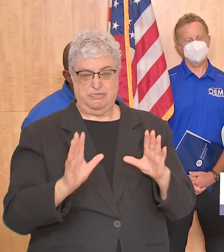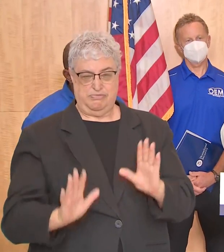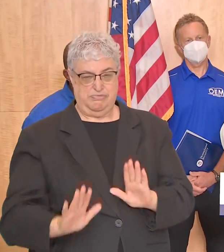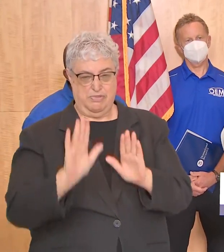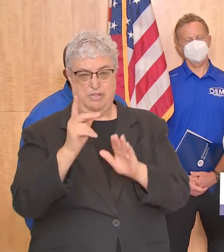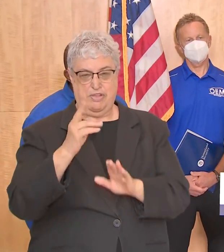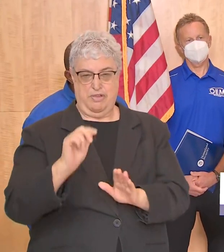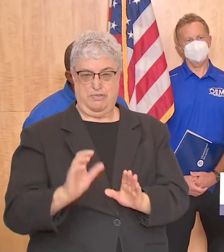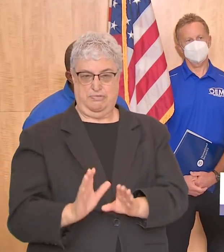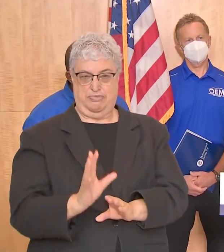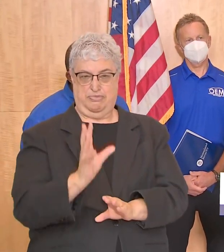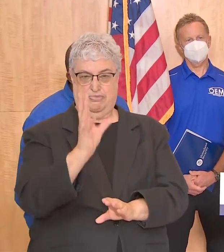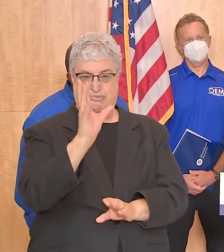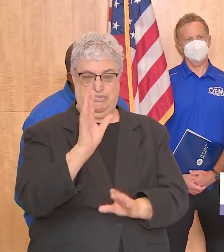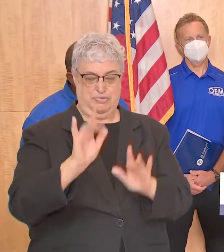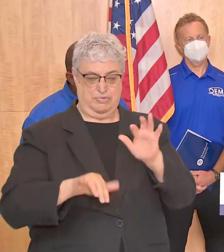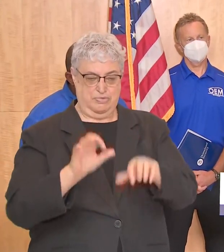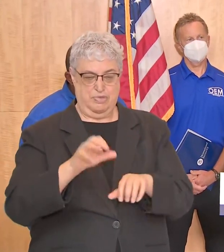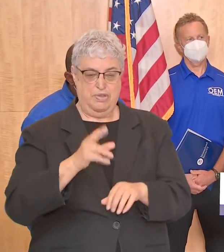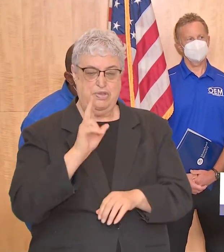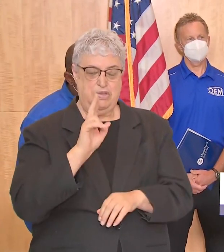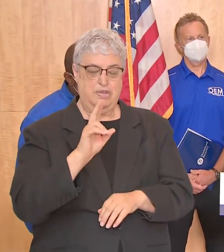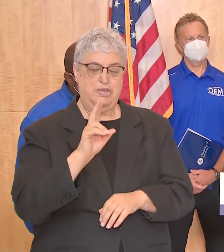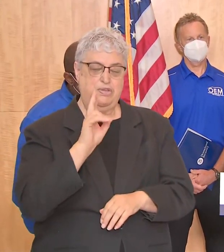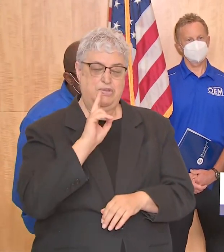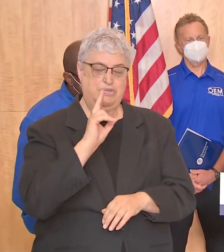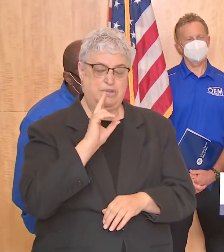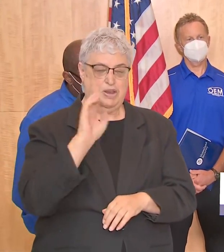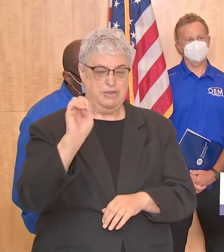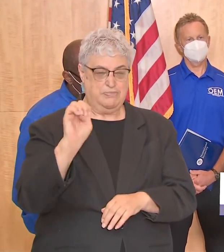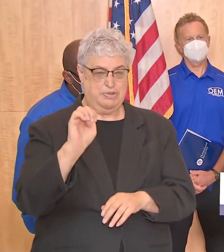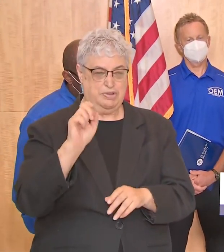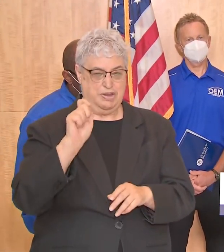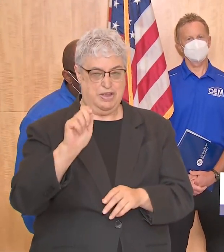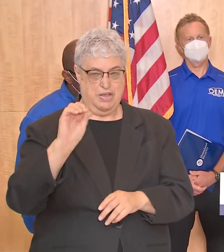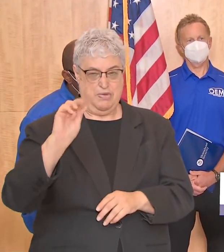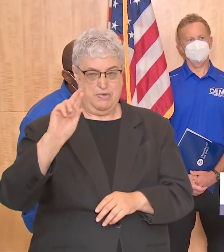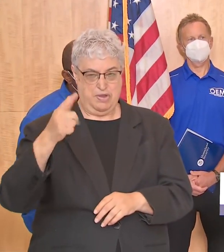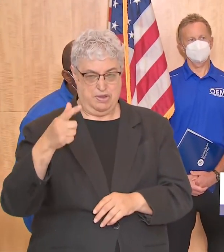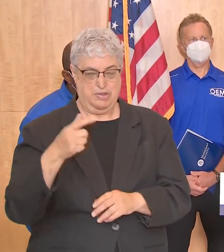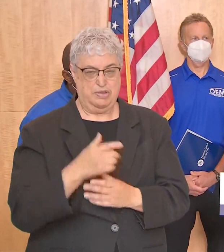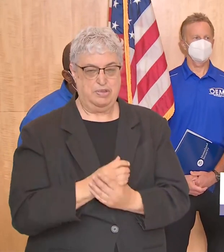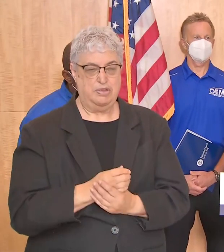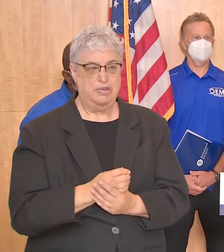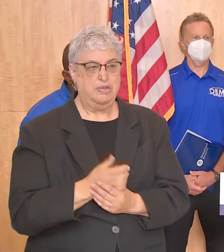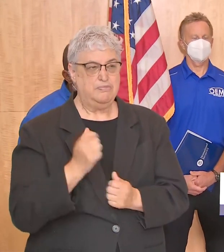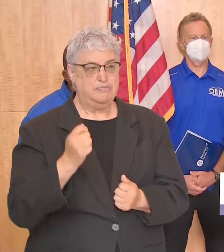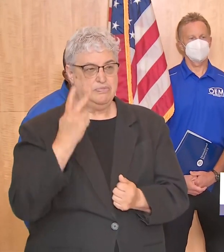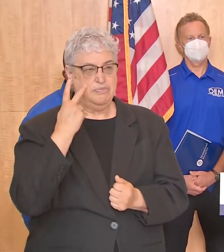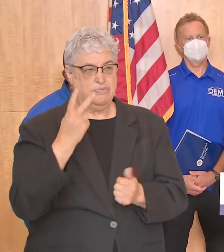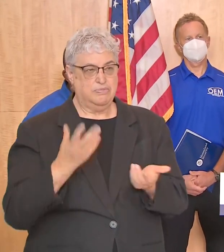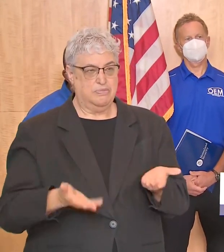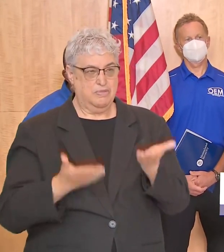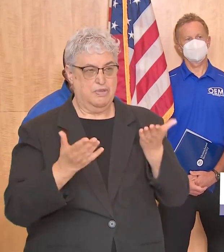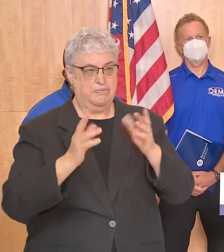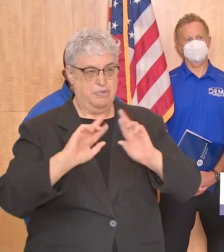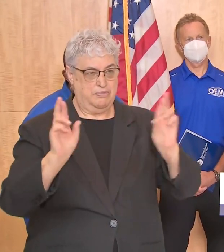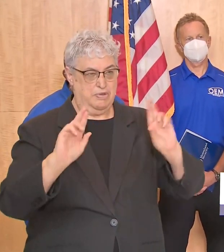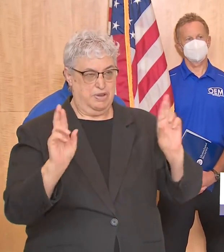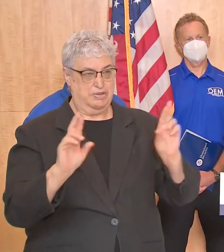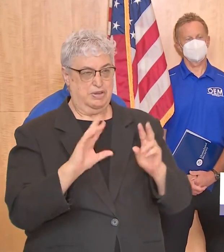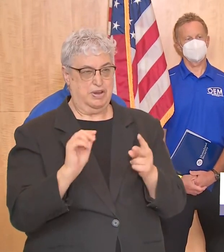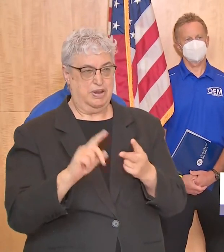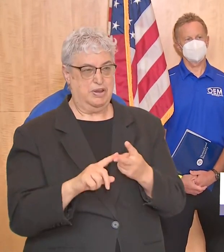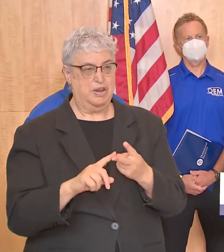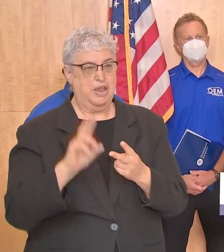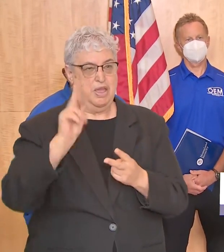same log on to houston emergency.org there you can have uh recommendations for preparation and